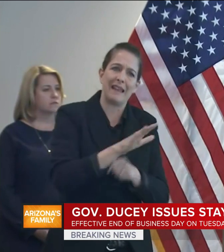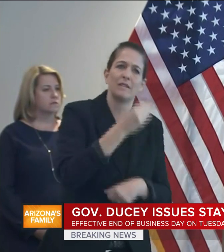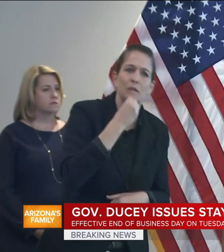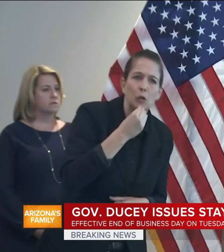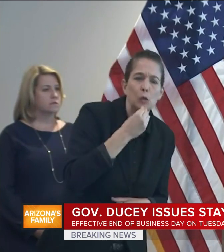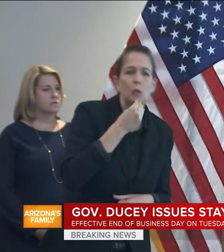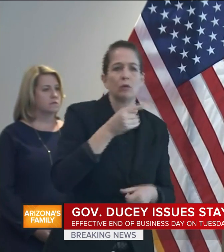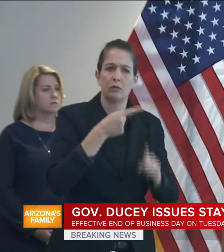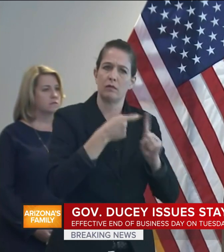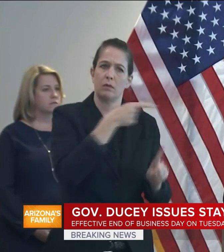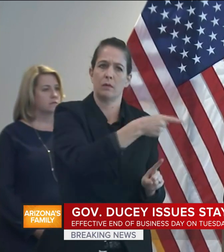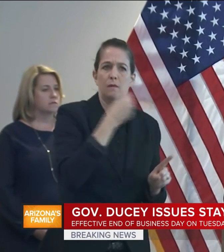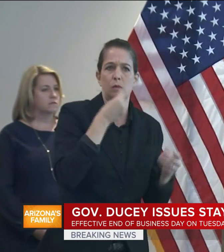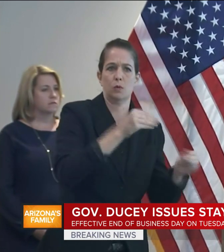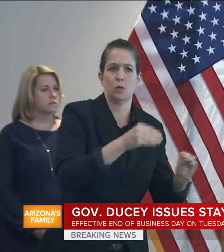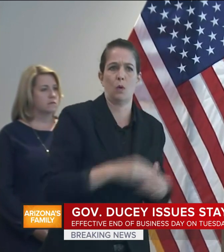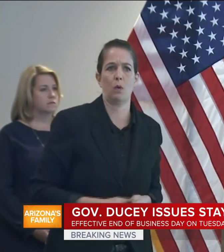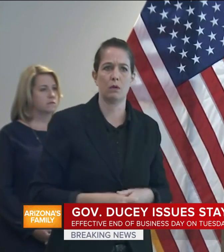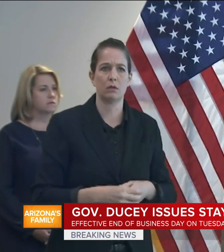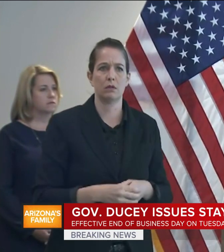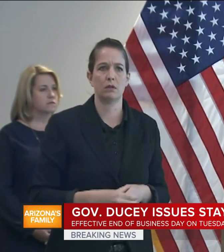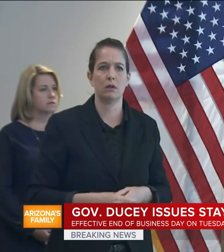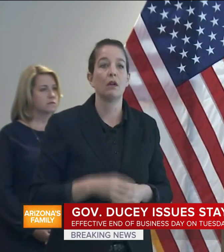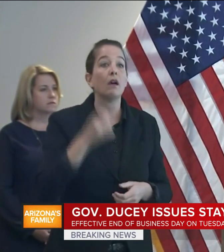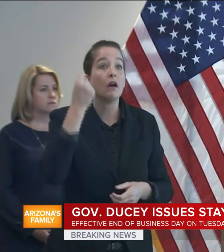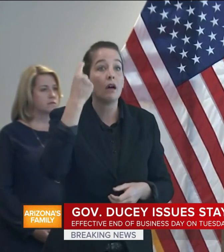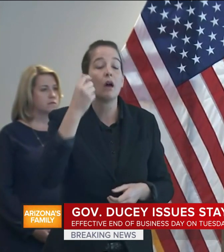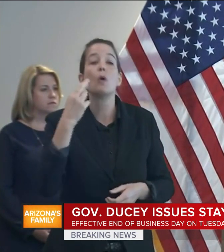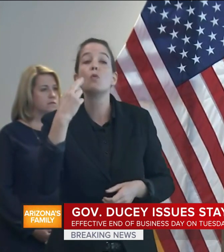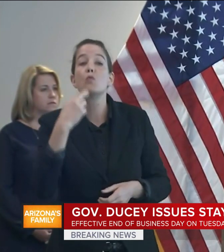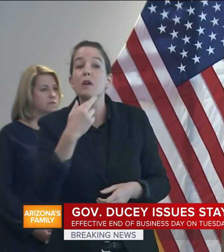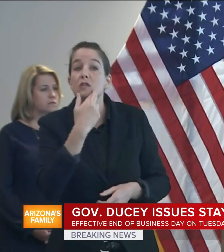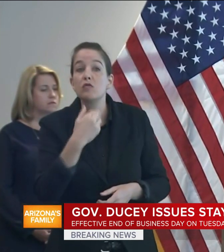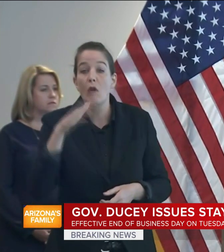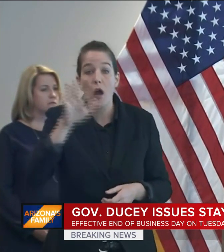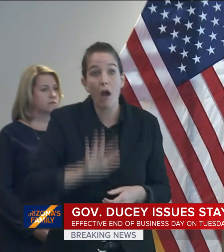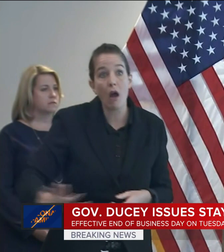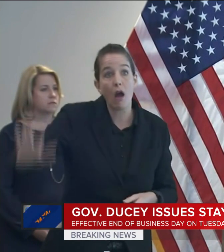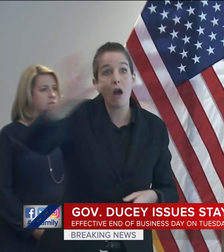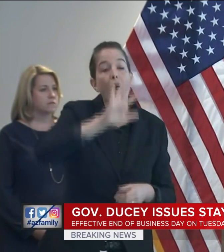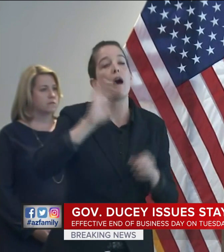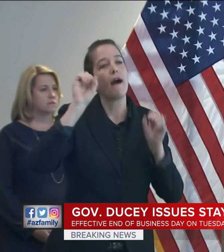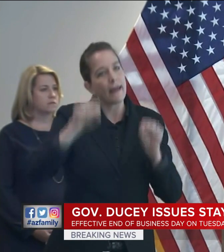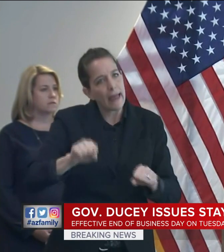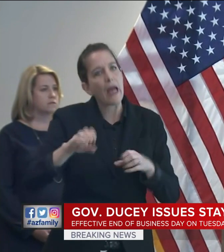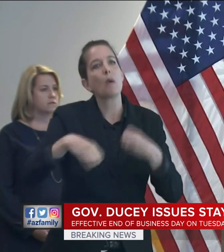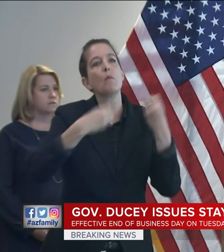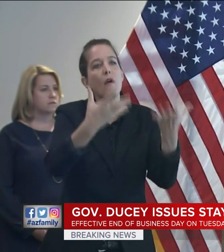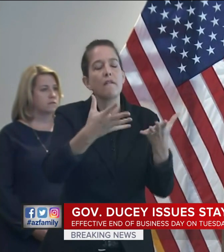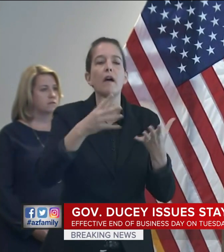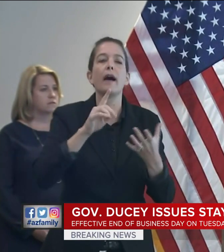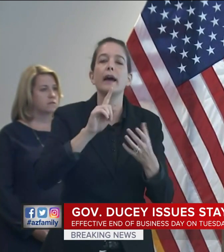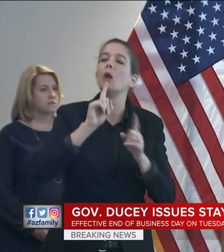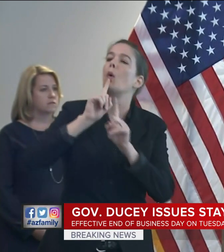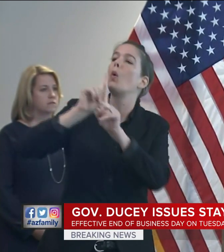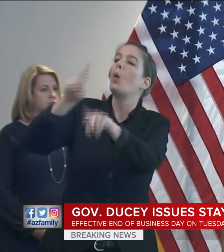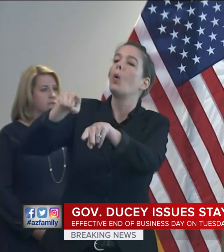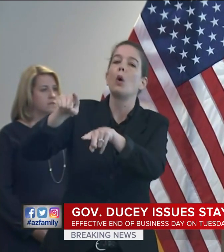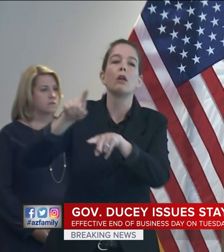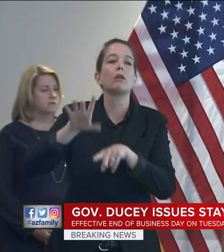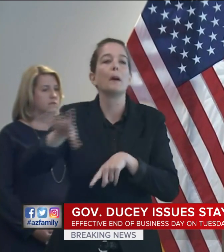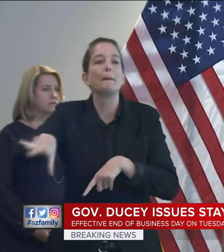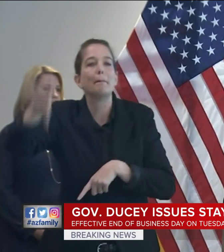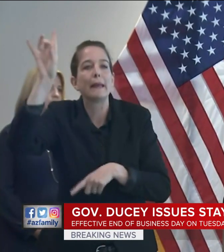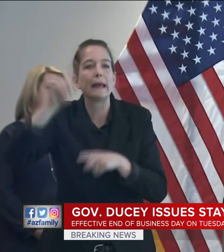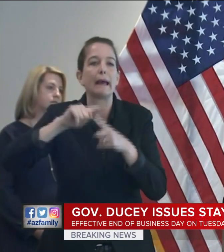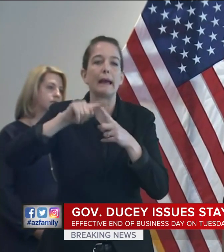can continue to offer takeout and delivery services. Please patronize your local restaurants,